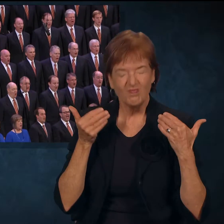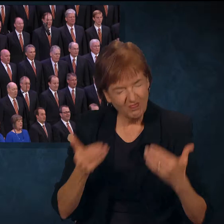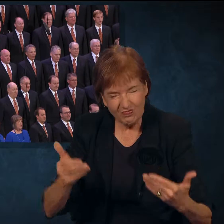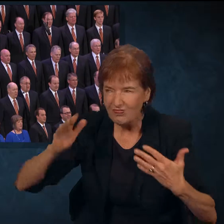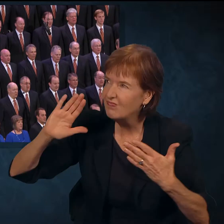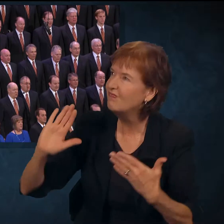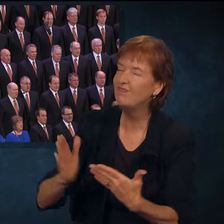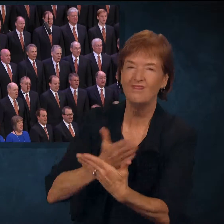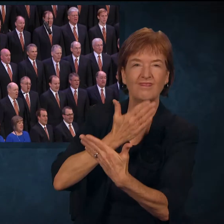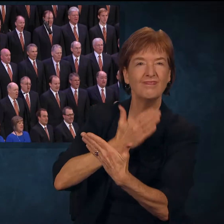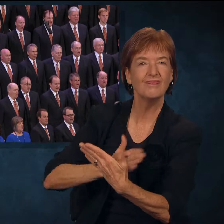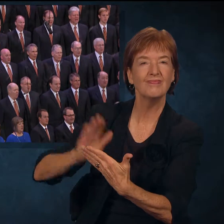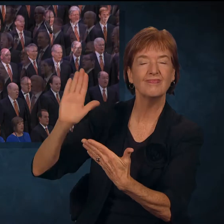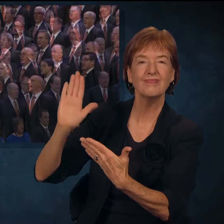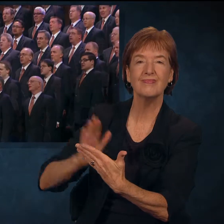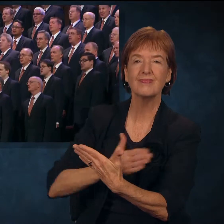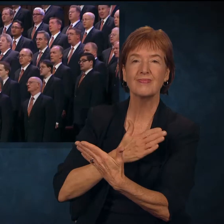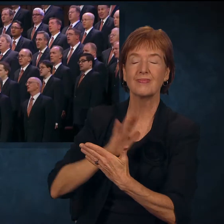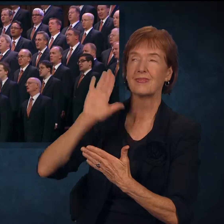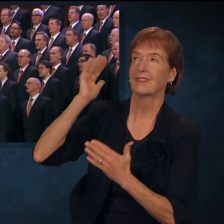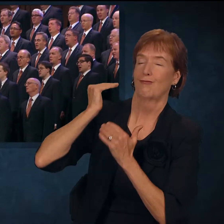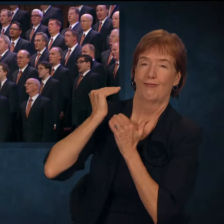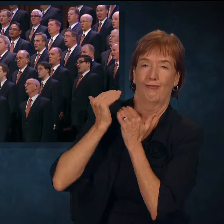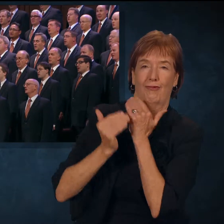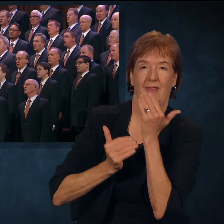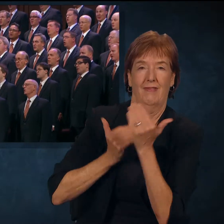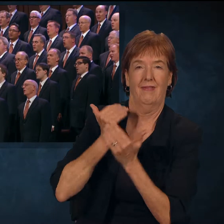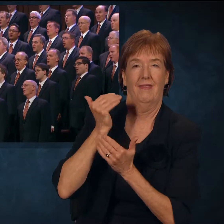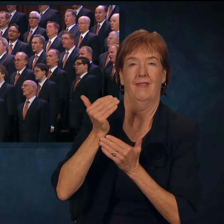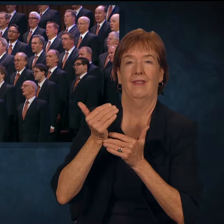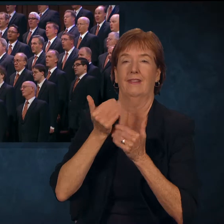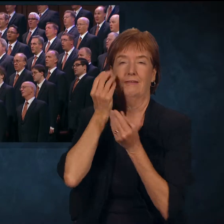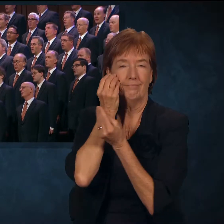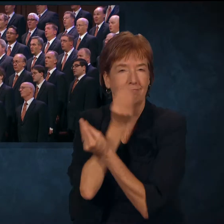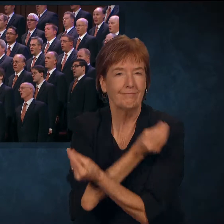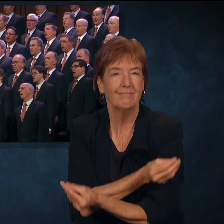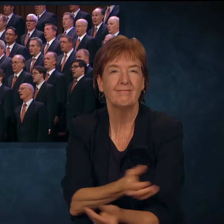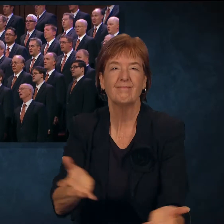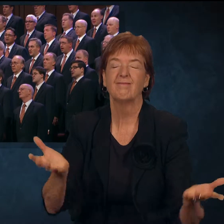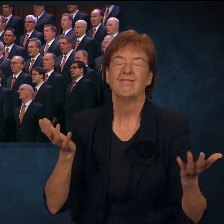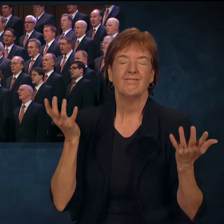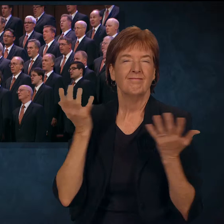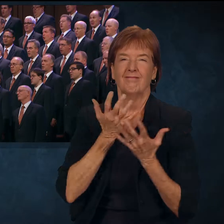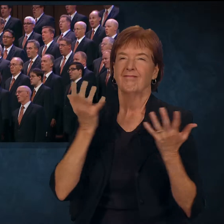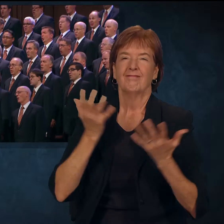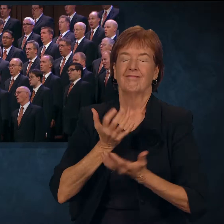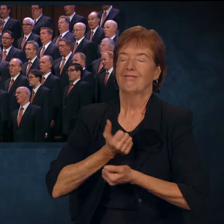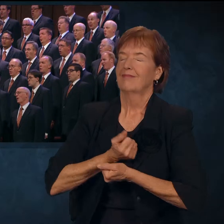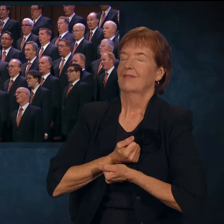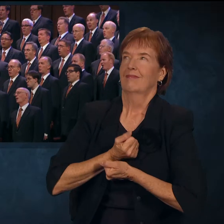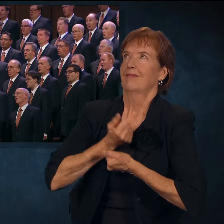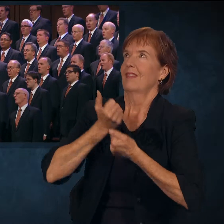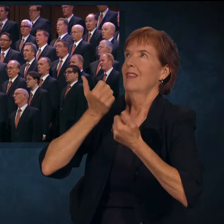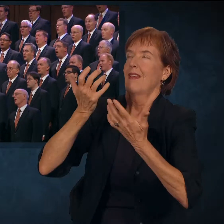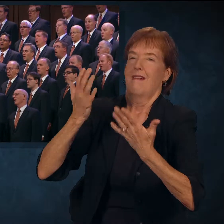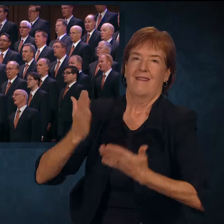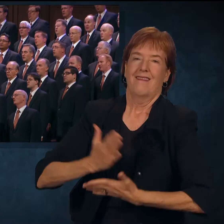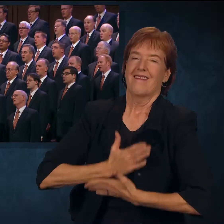of his name, Sing with joy, for grace may go,